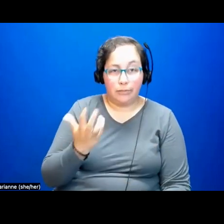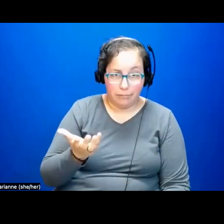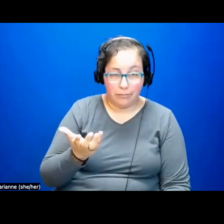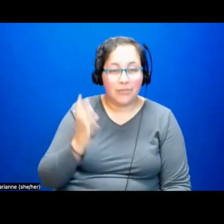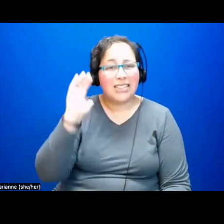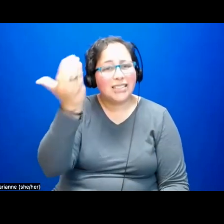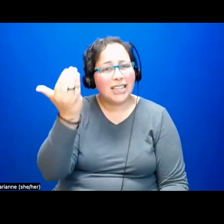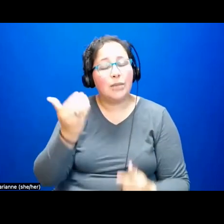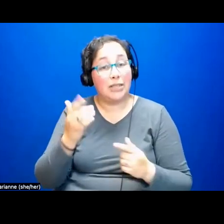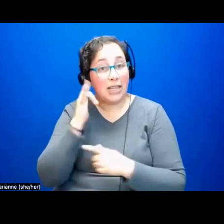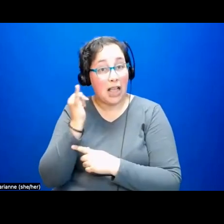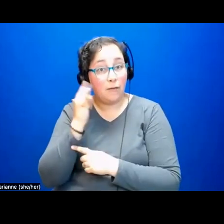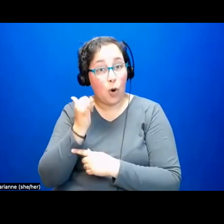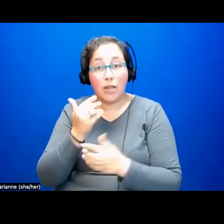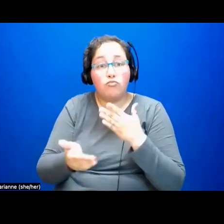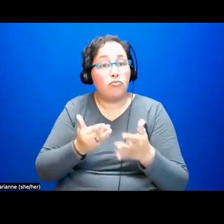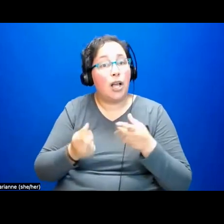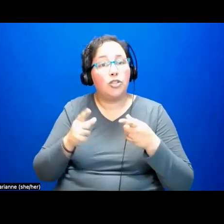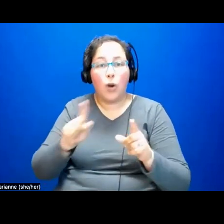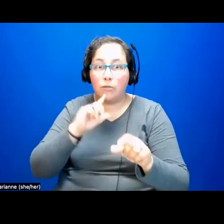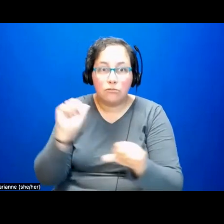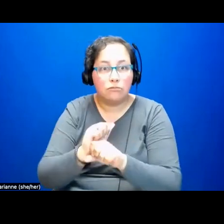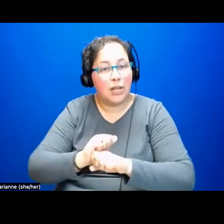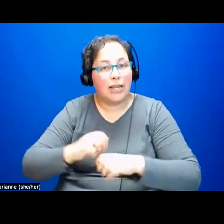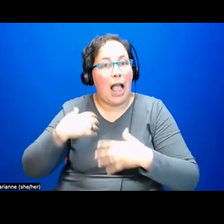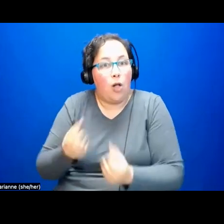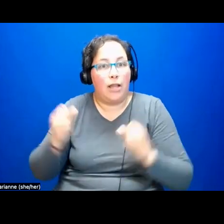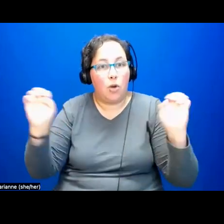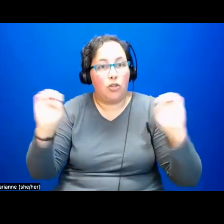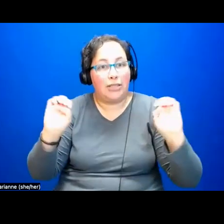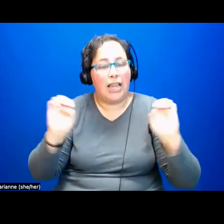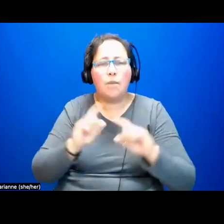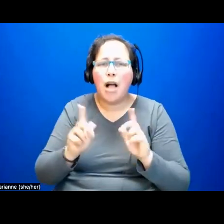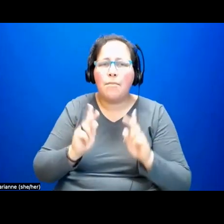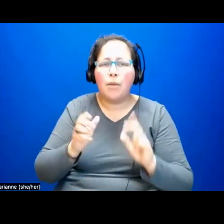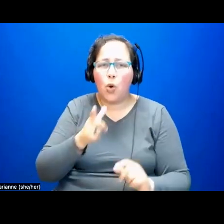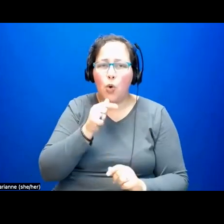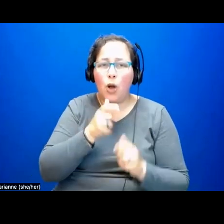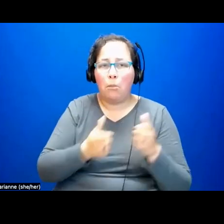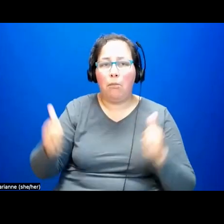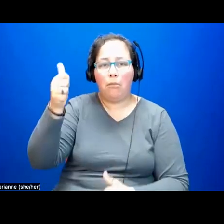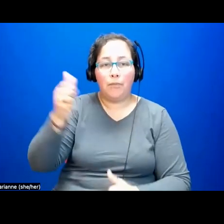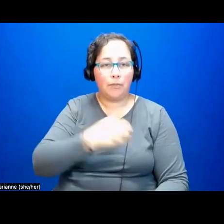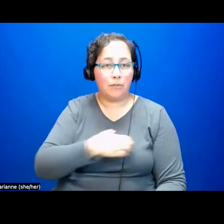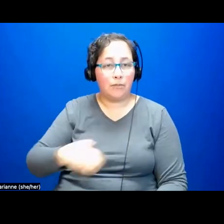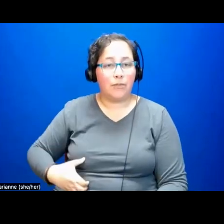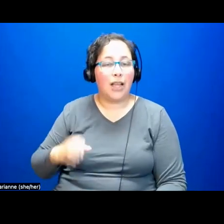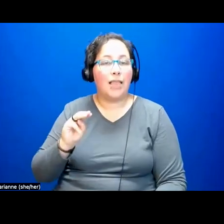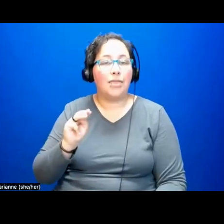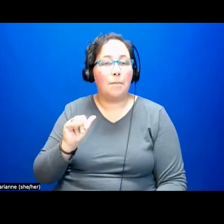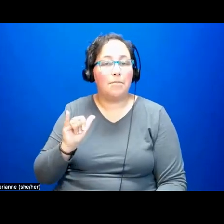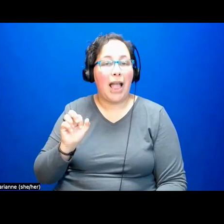during a public health emergency, political executives, such as the mayors of cities, have the authority to